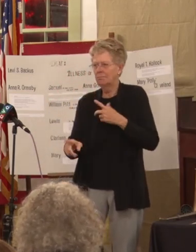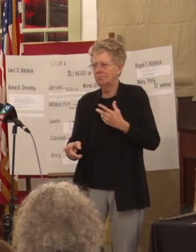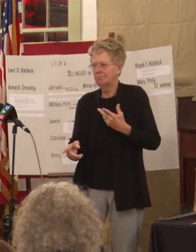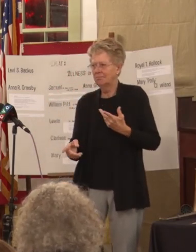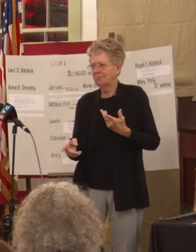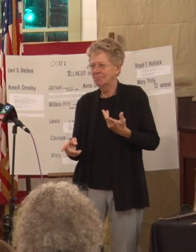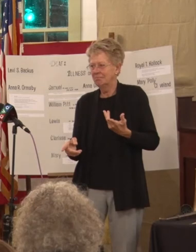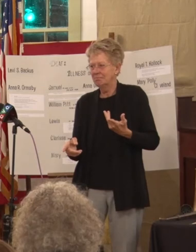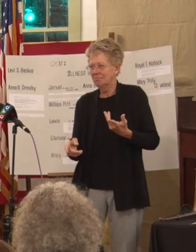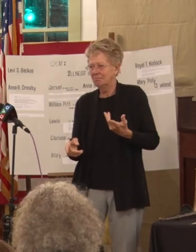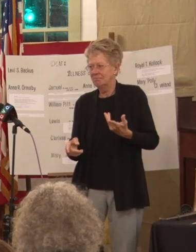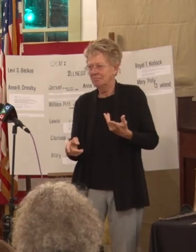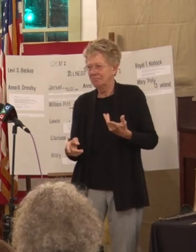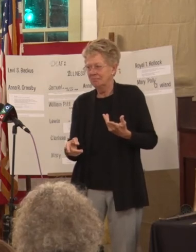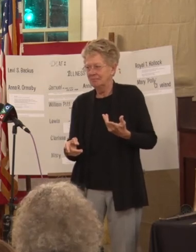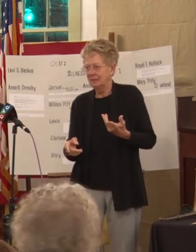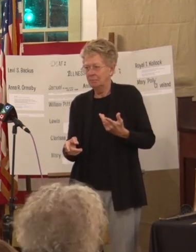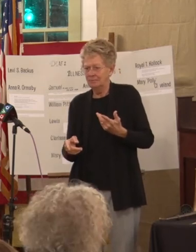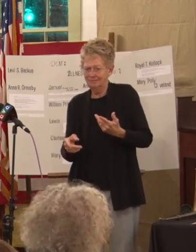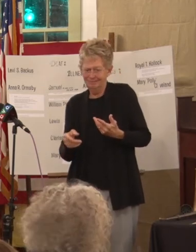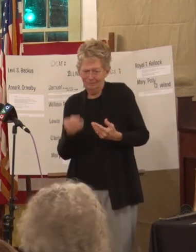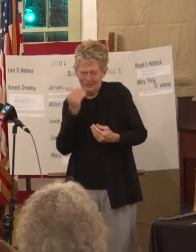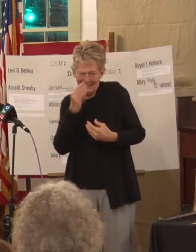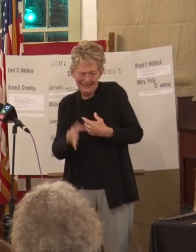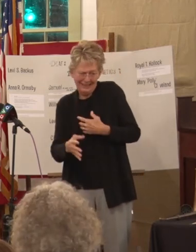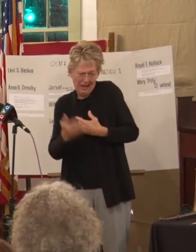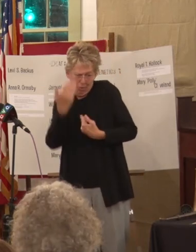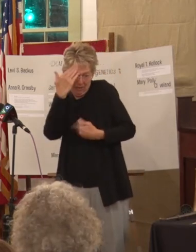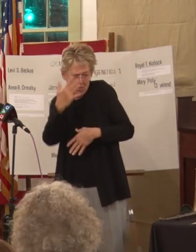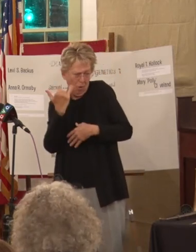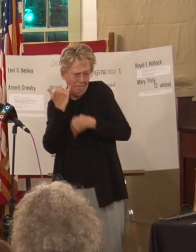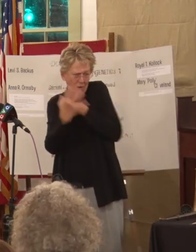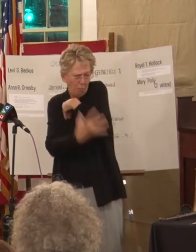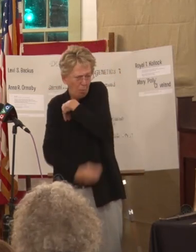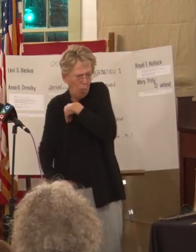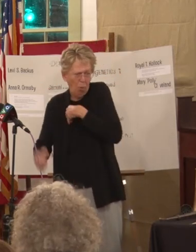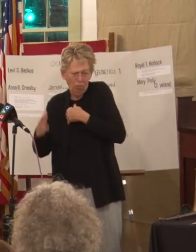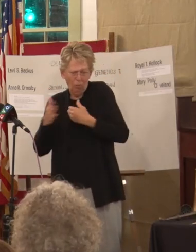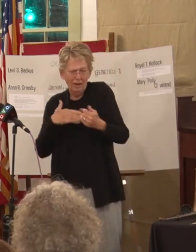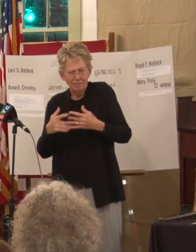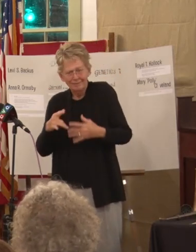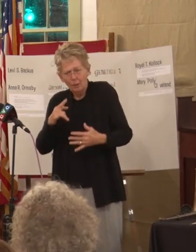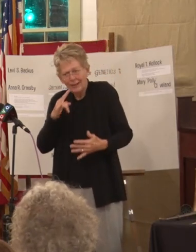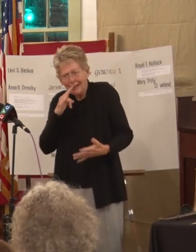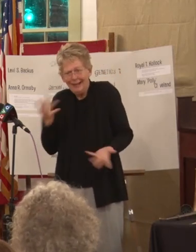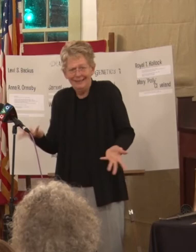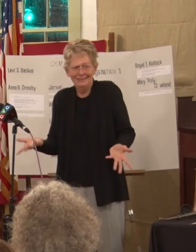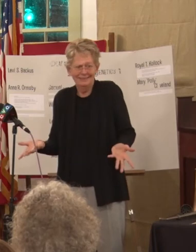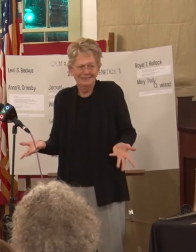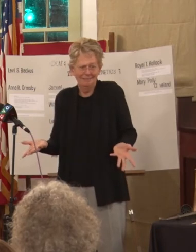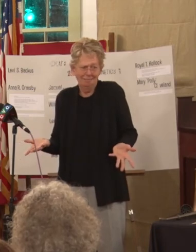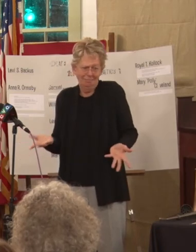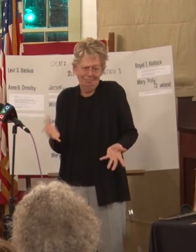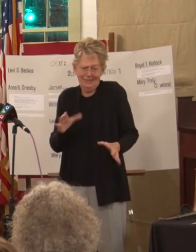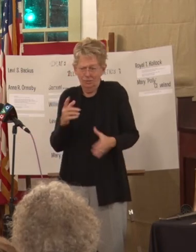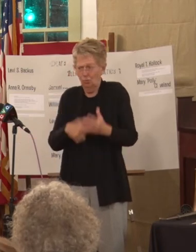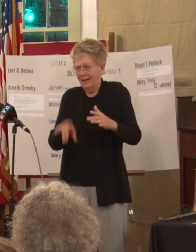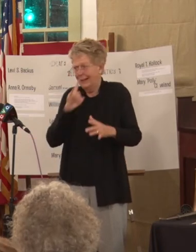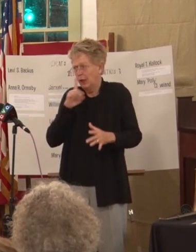how poor they are how bad people felt for them they just were kids and they did what kids do and it's